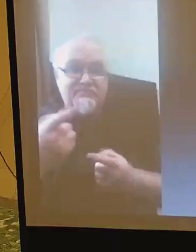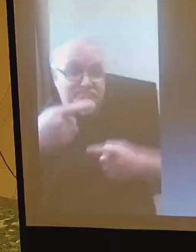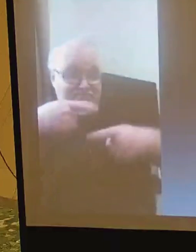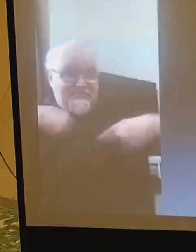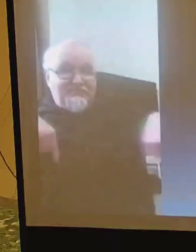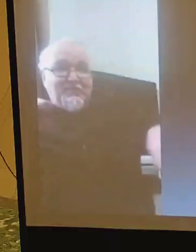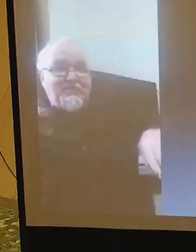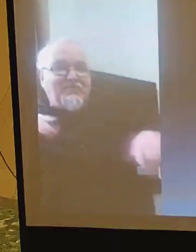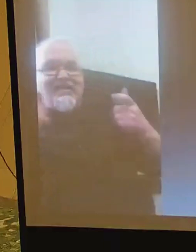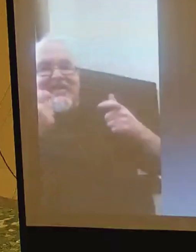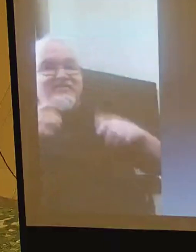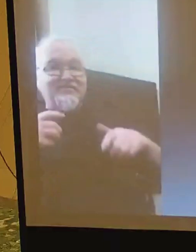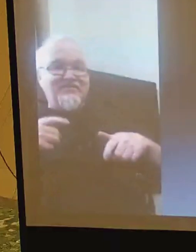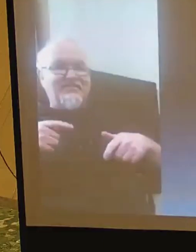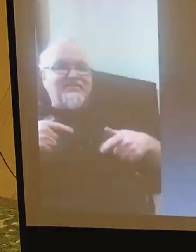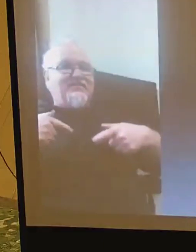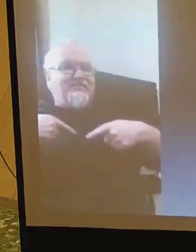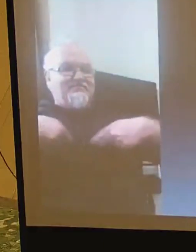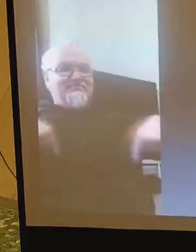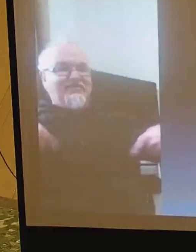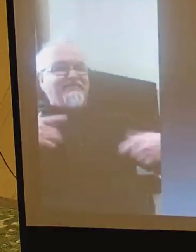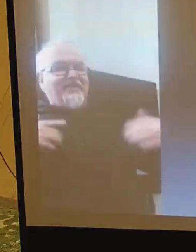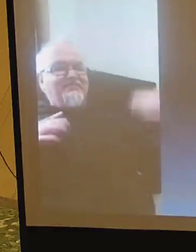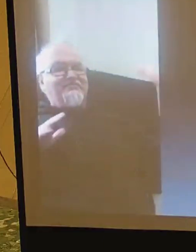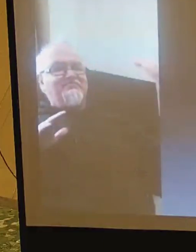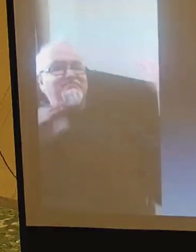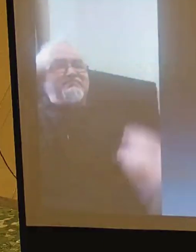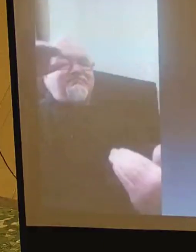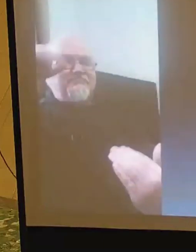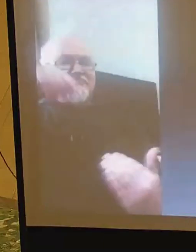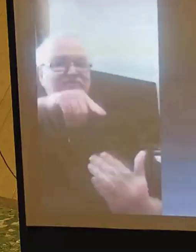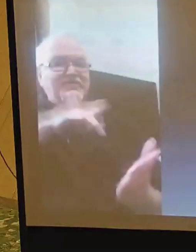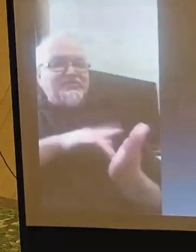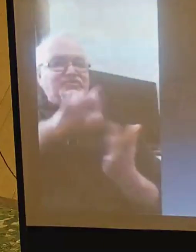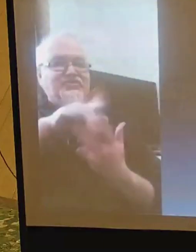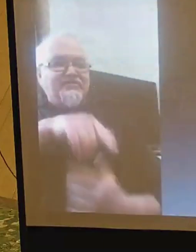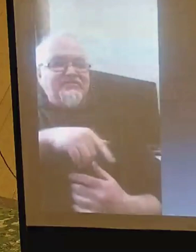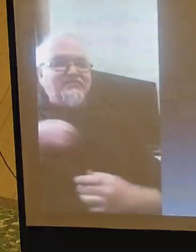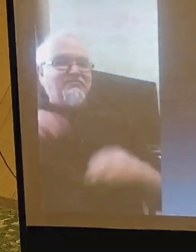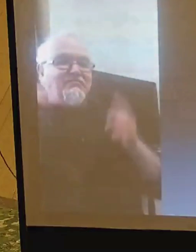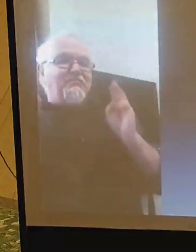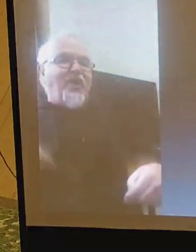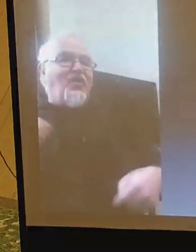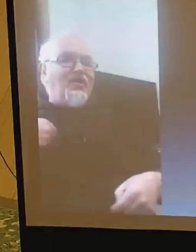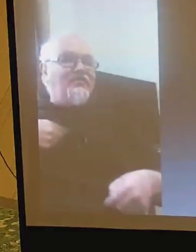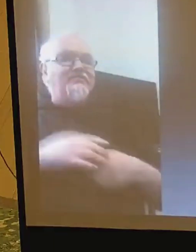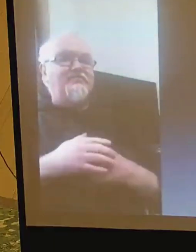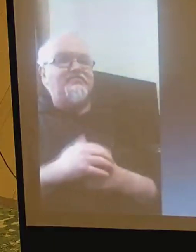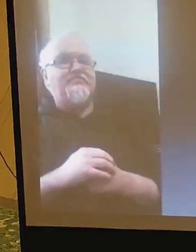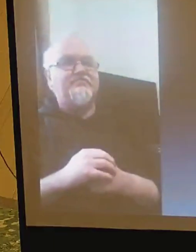Why? Did they feel superior to Jesus?